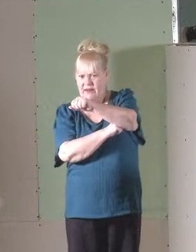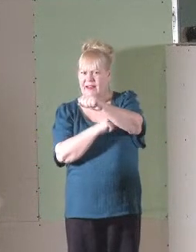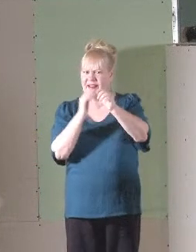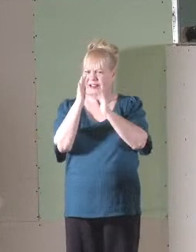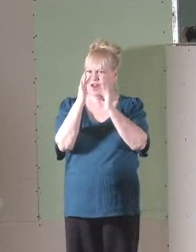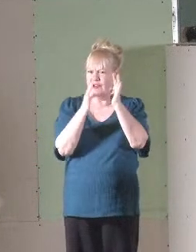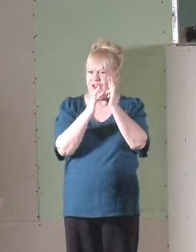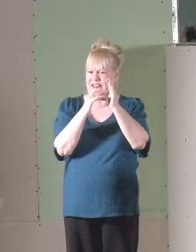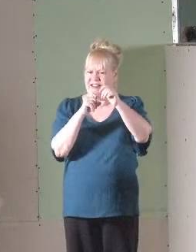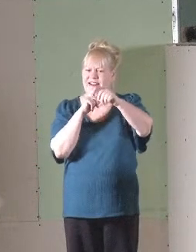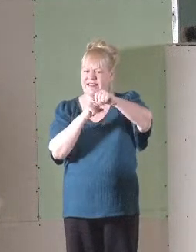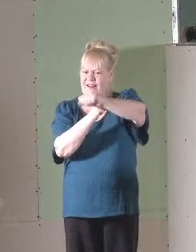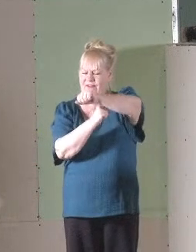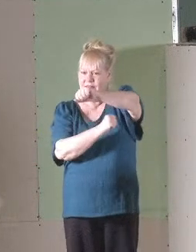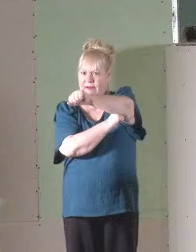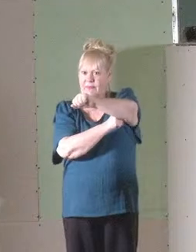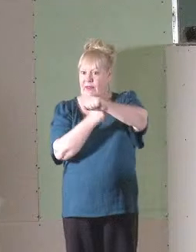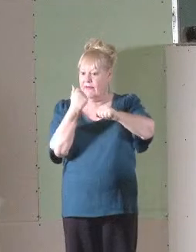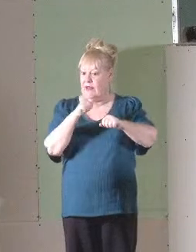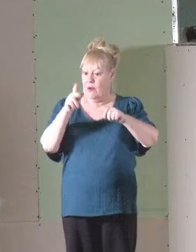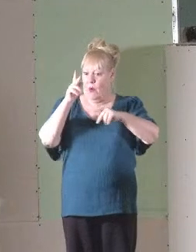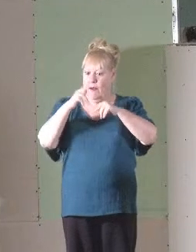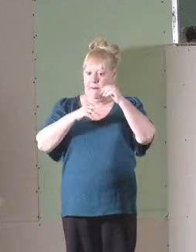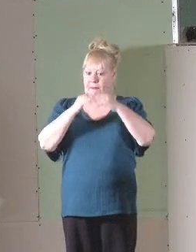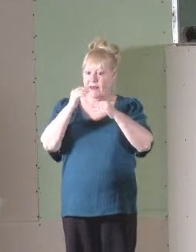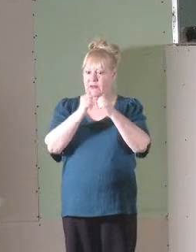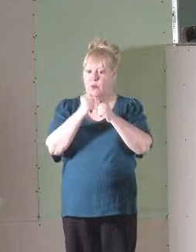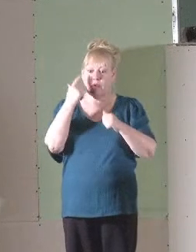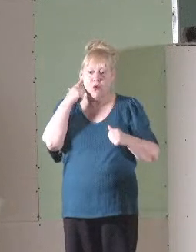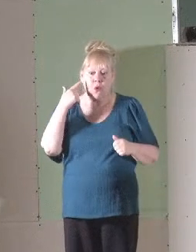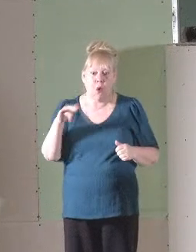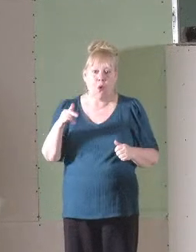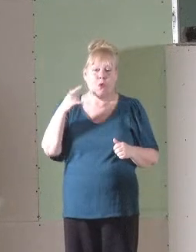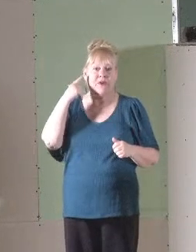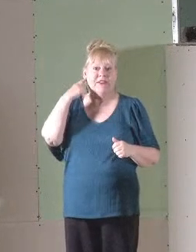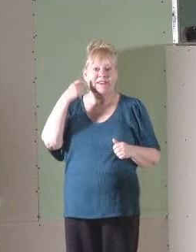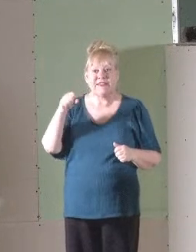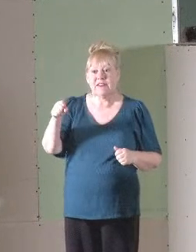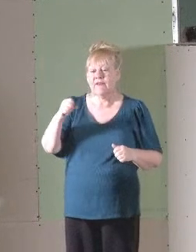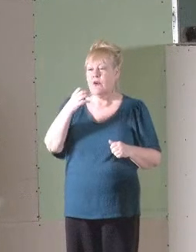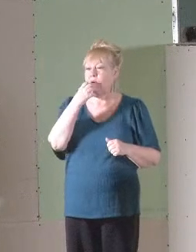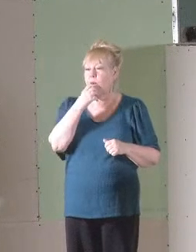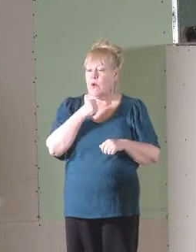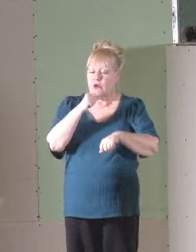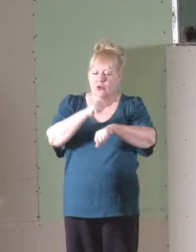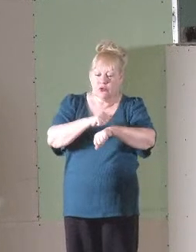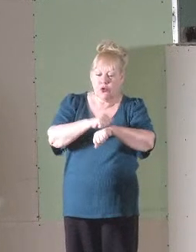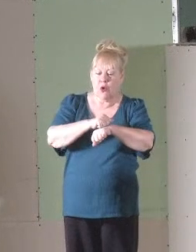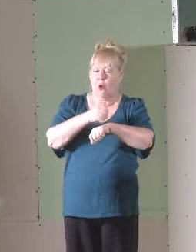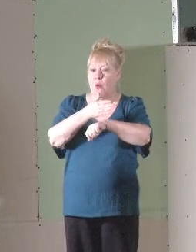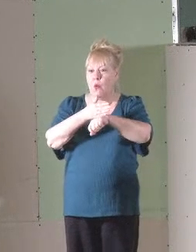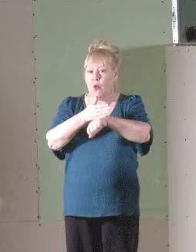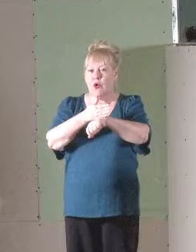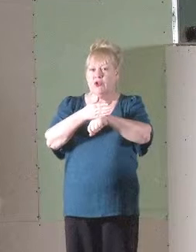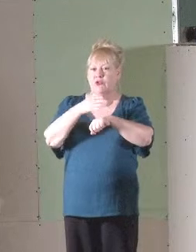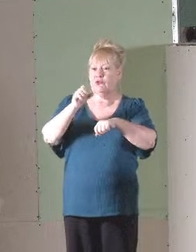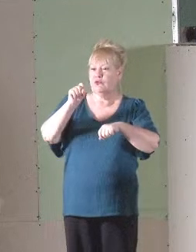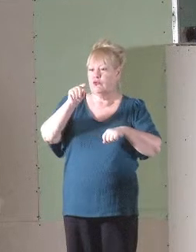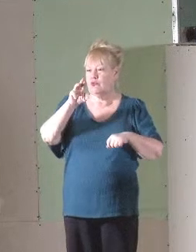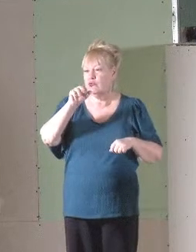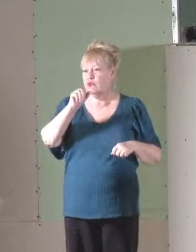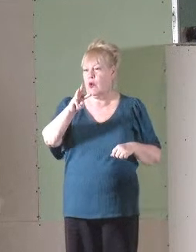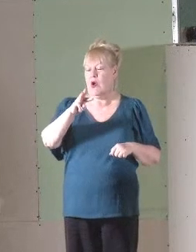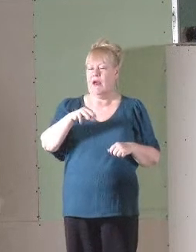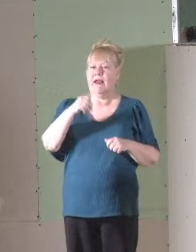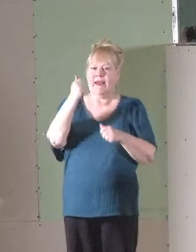Christ. Now if anyone builds on the foundation with gold, silver, precious stones, wood, hay, straw, each one's